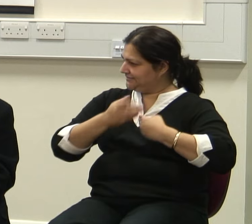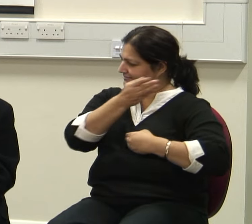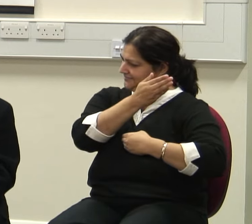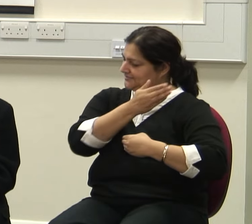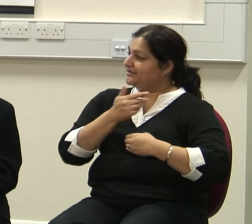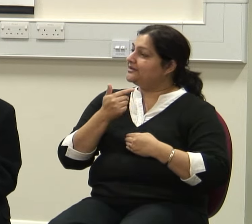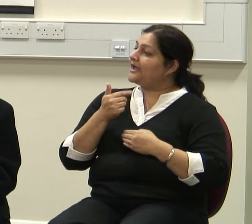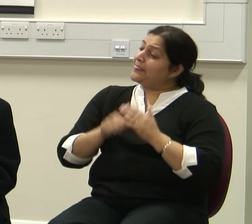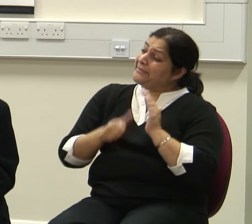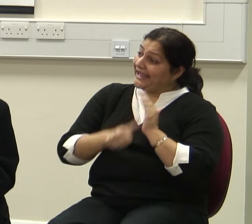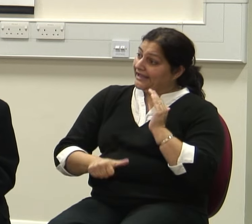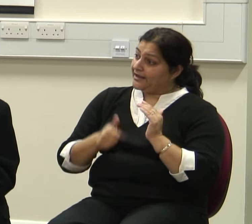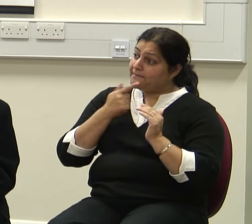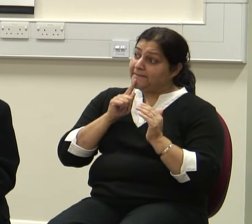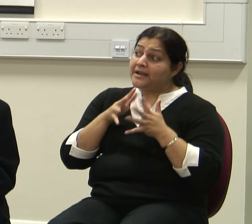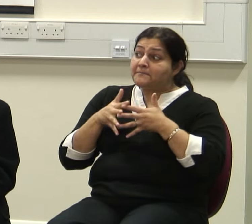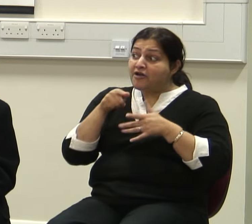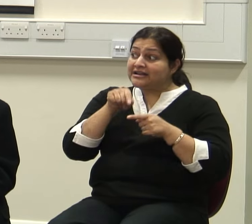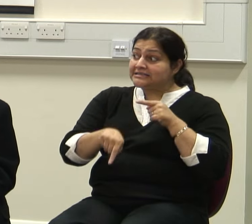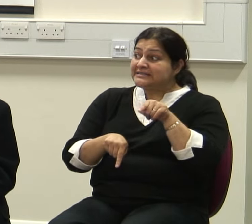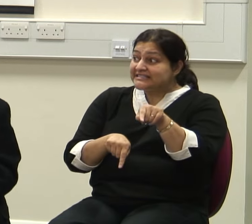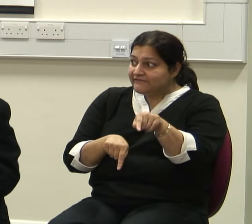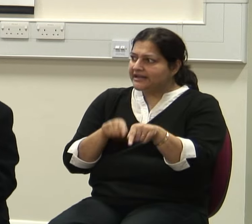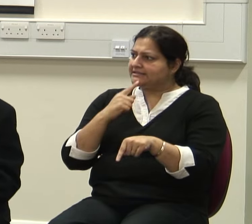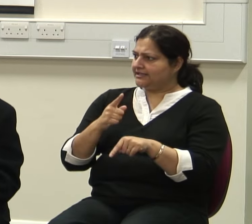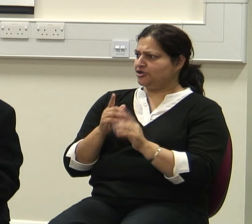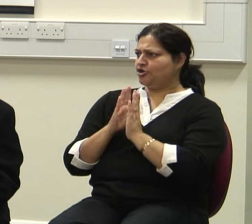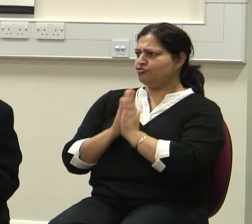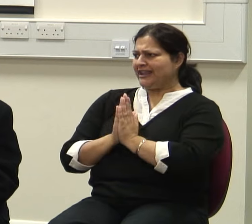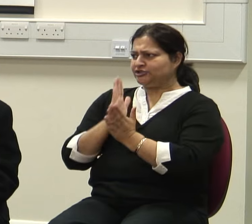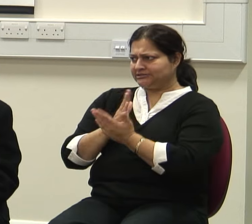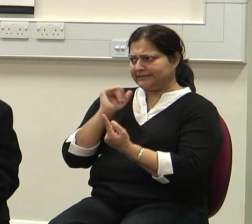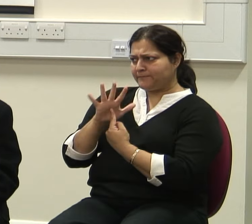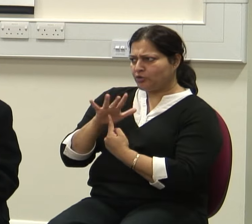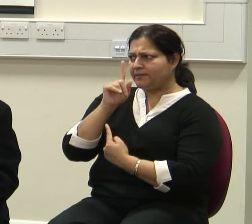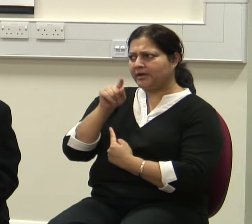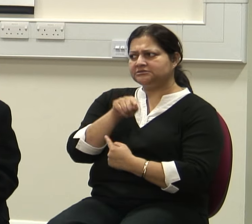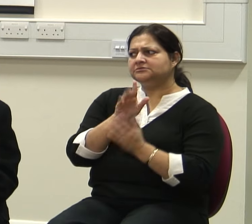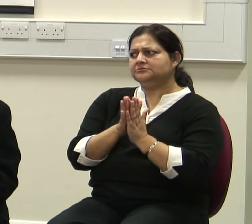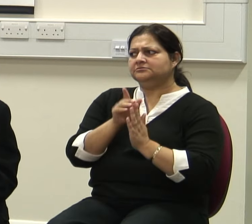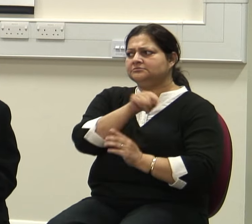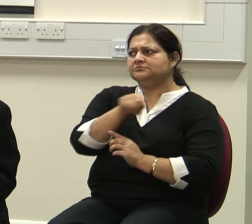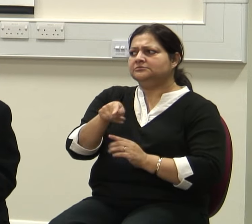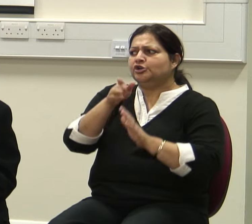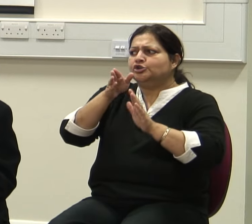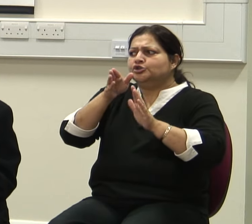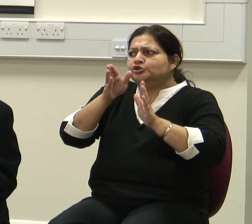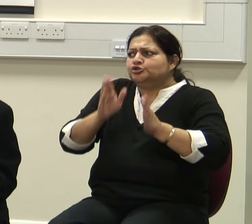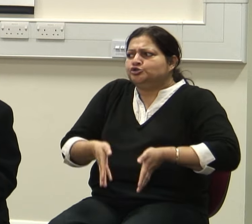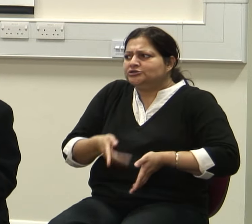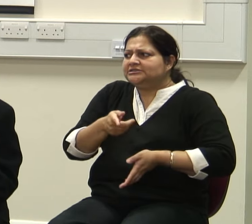that religion is a very important thing. But they should have no power at all to bother people against their will.